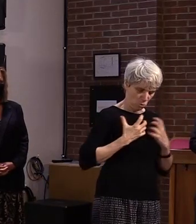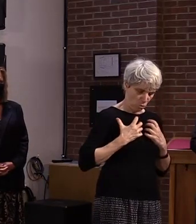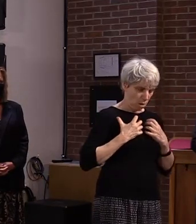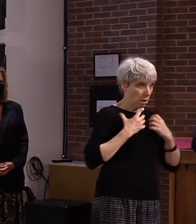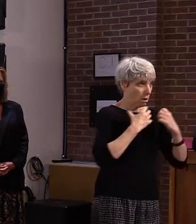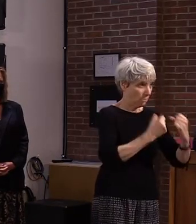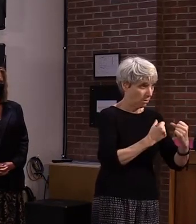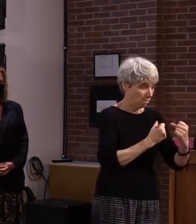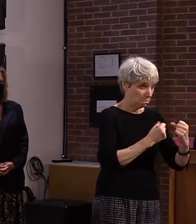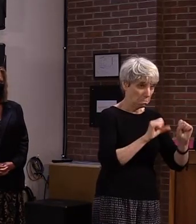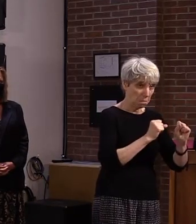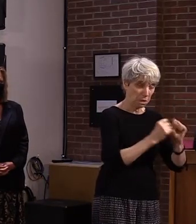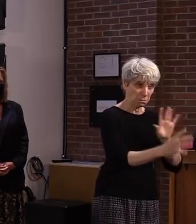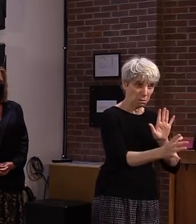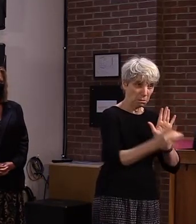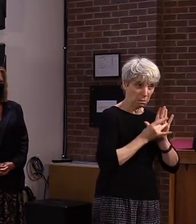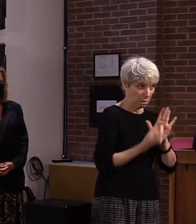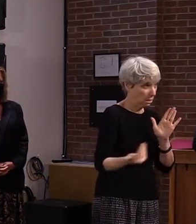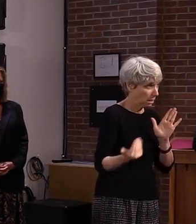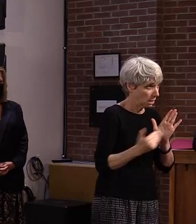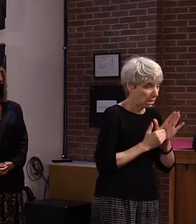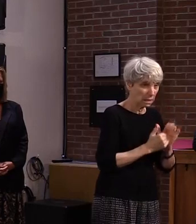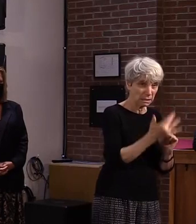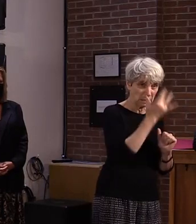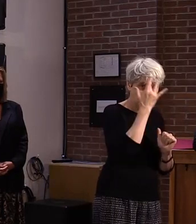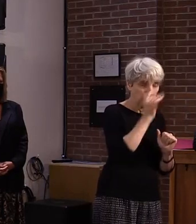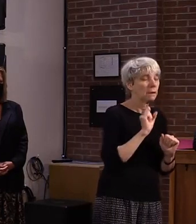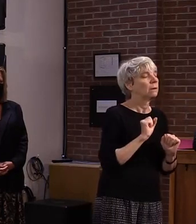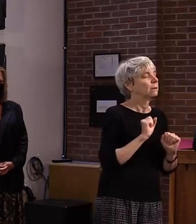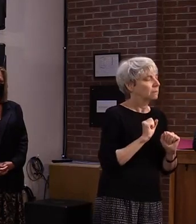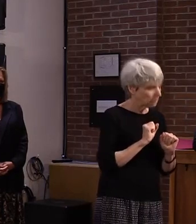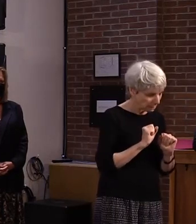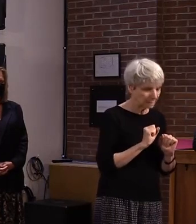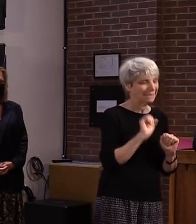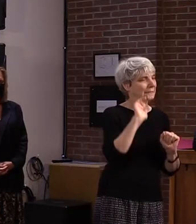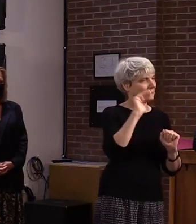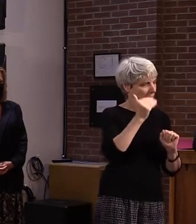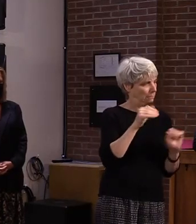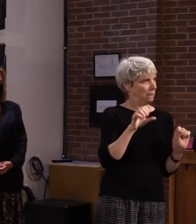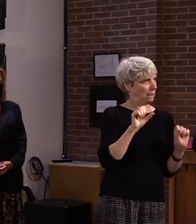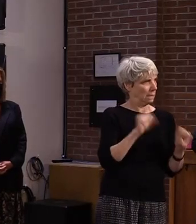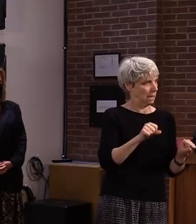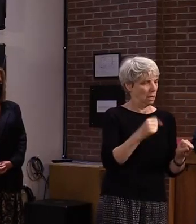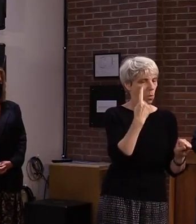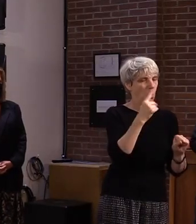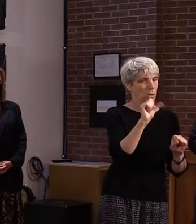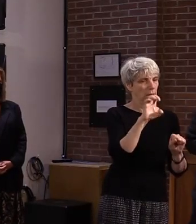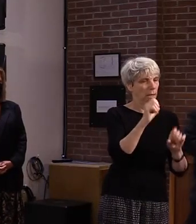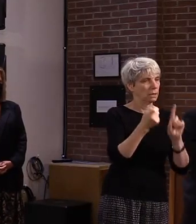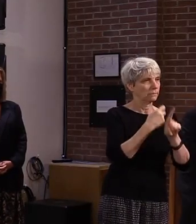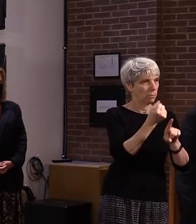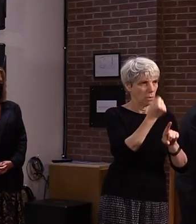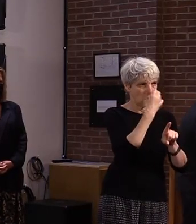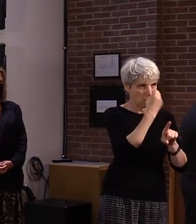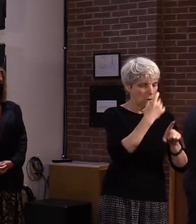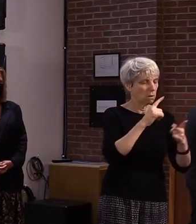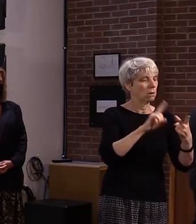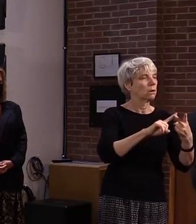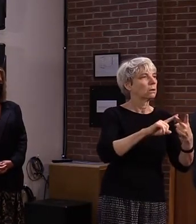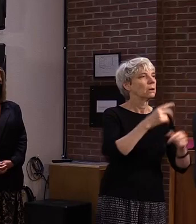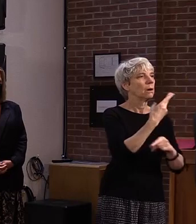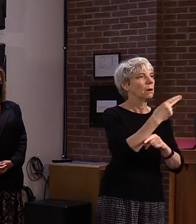Well, there's a recent report out of Hong Kong, followed very quickly by perhaps another report from the Netherlands,